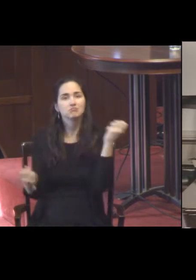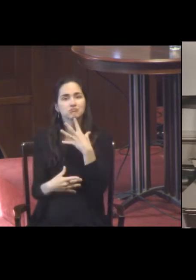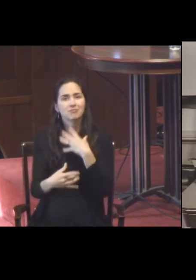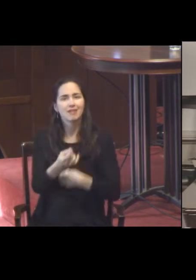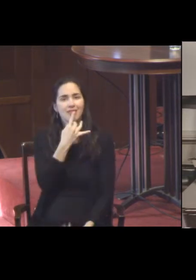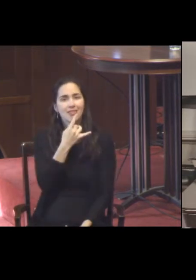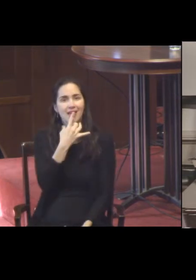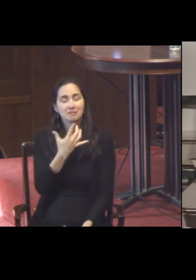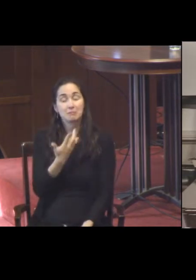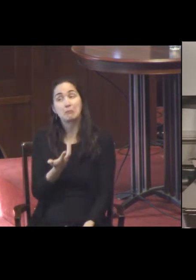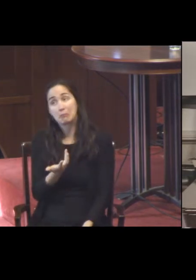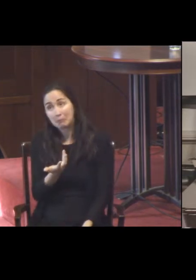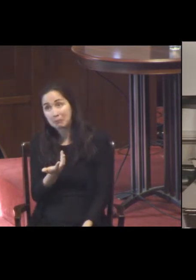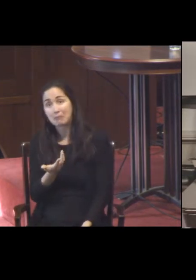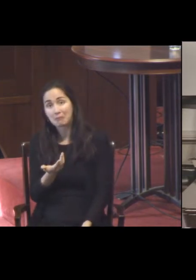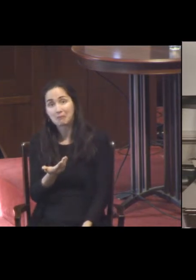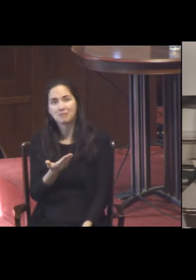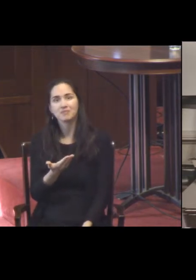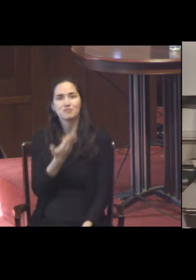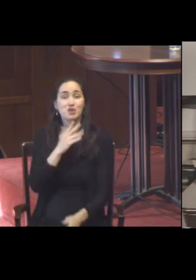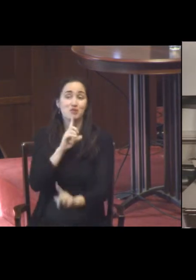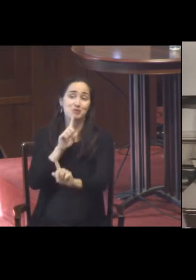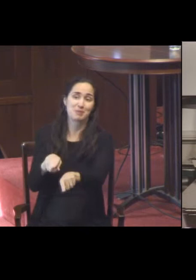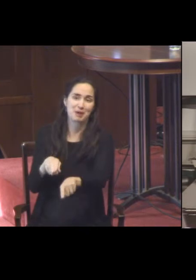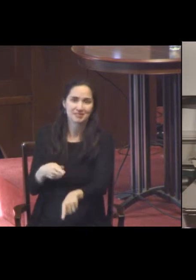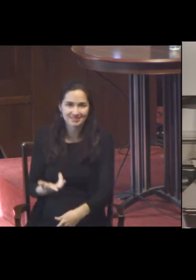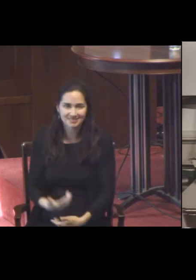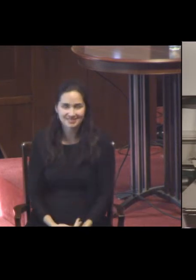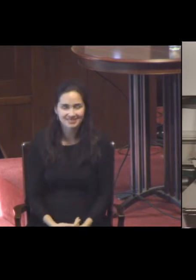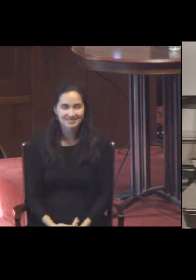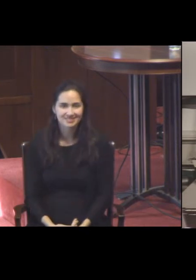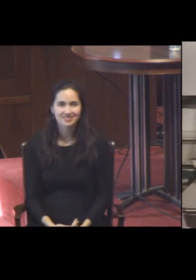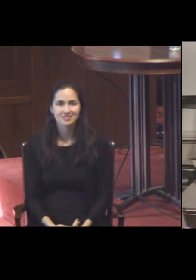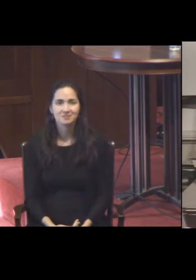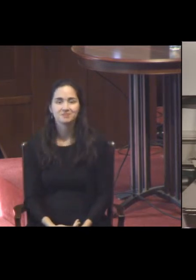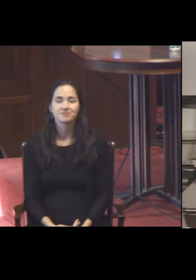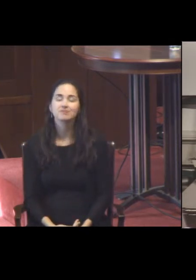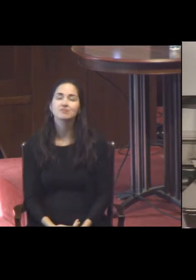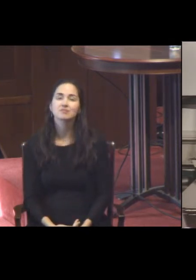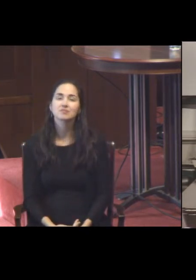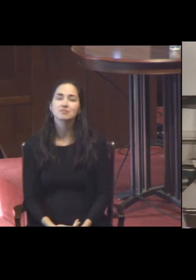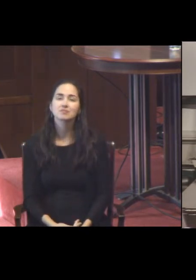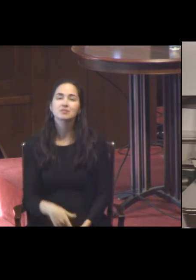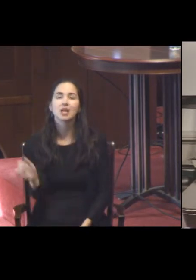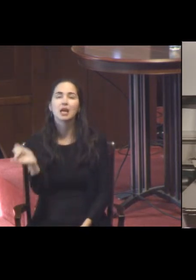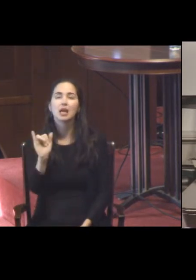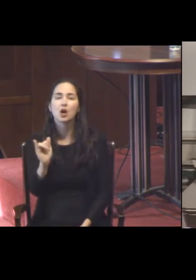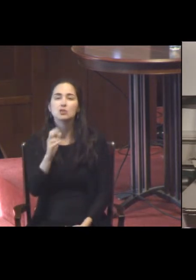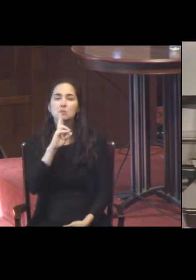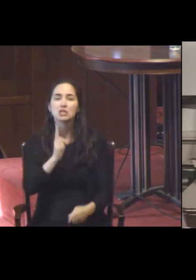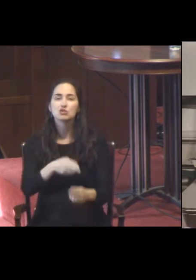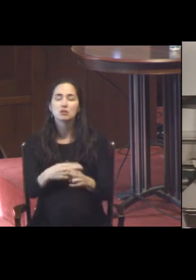I think is a good comeback. I'd like to read, he also made the point this morning that